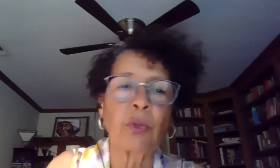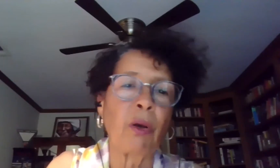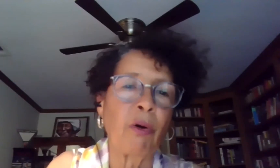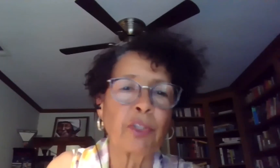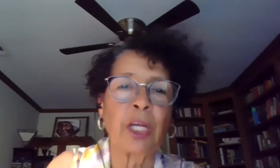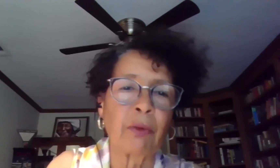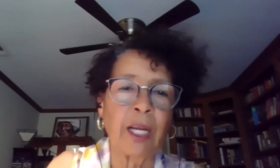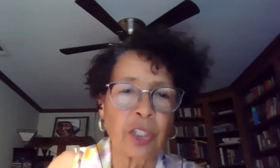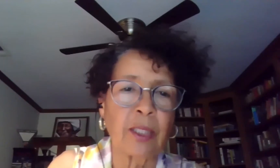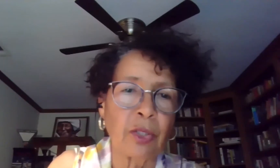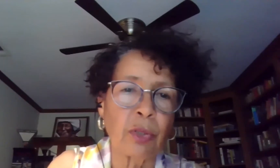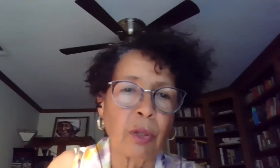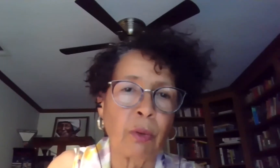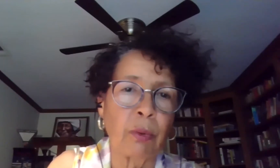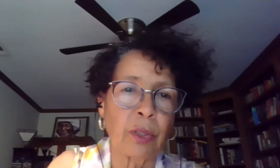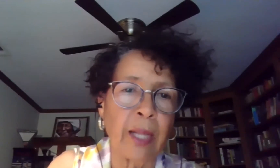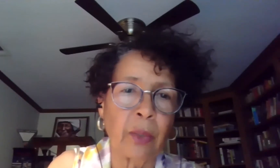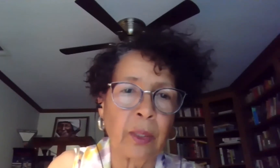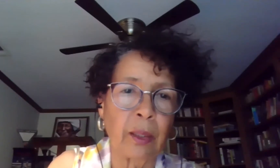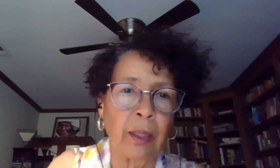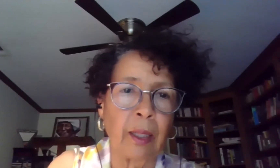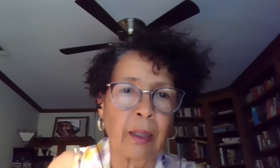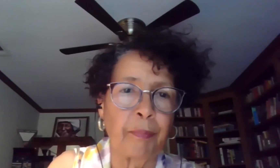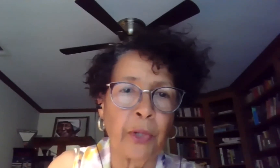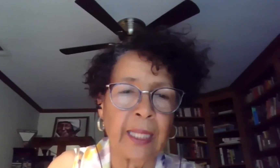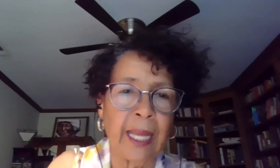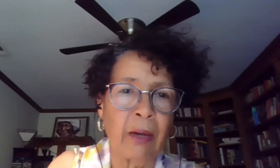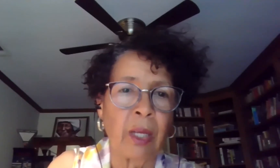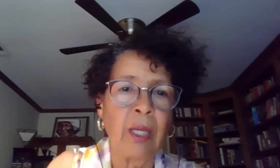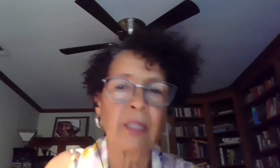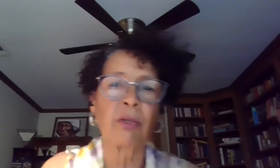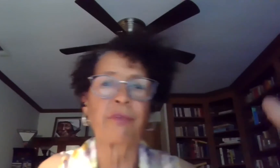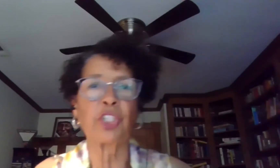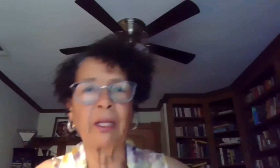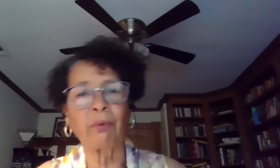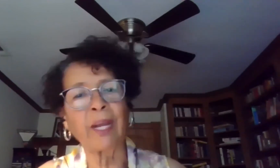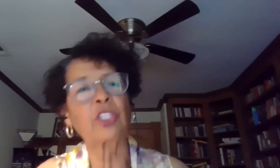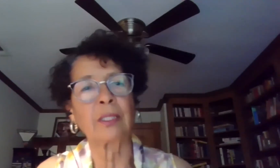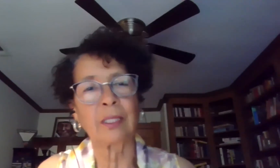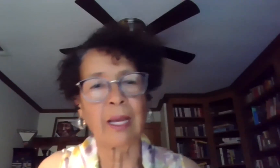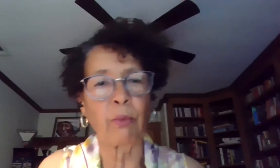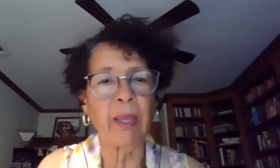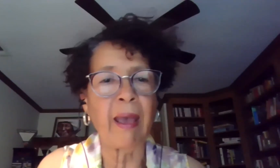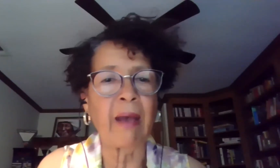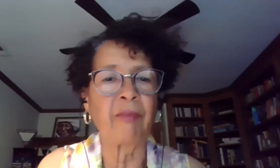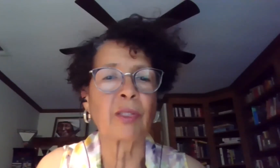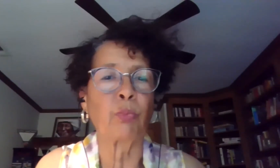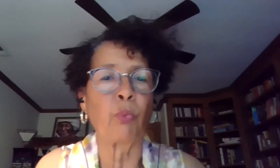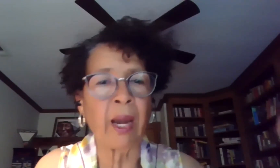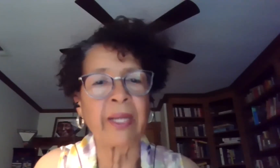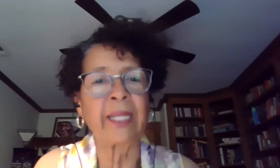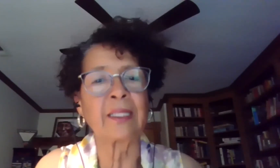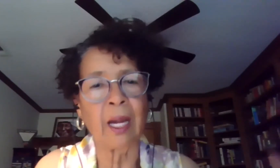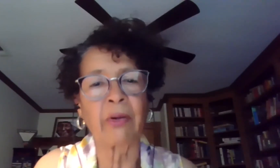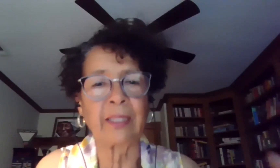but it's actually over generations, as you so eloquently pointed out. It's over generations that we have this